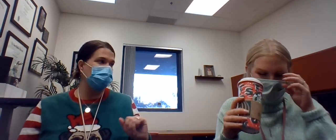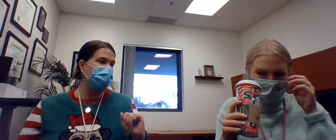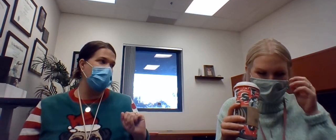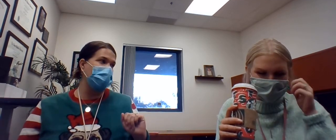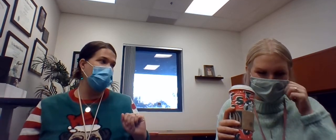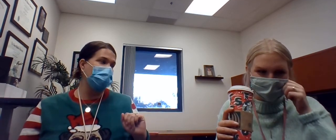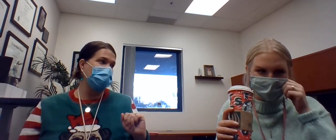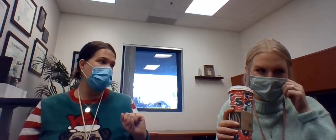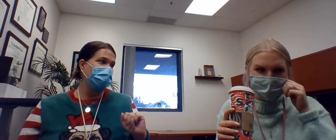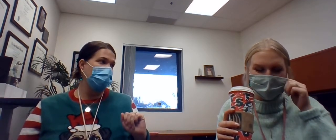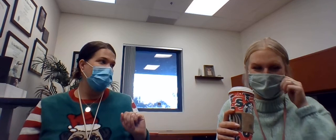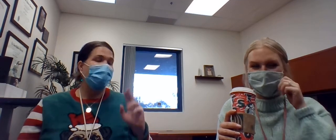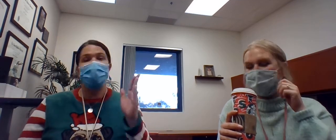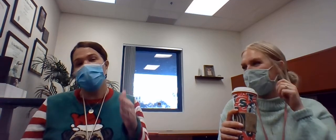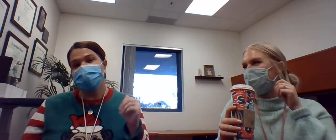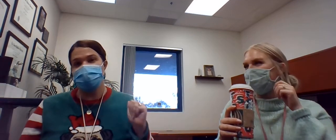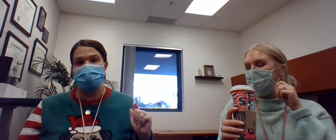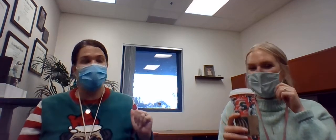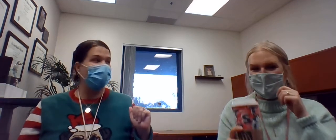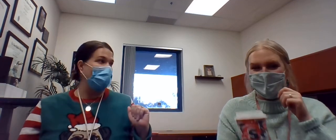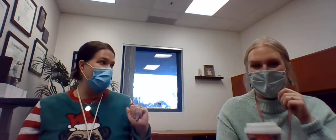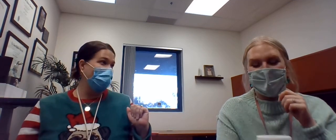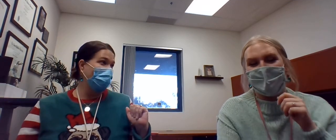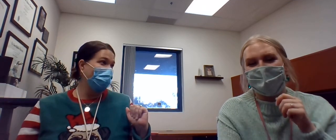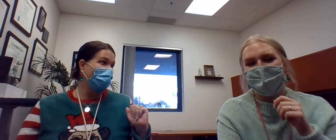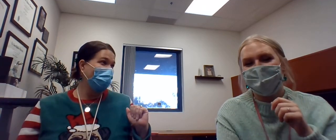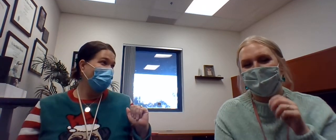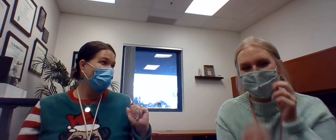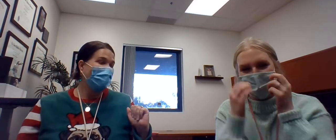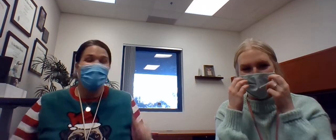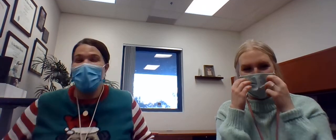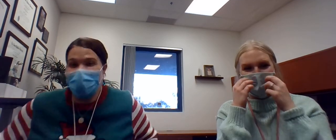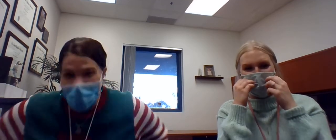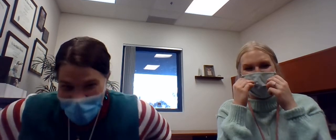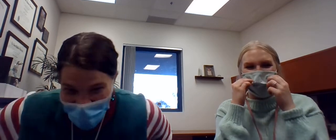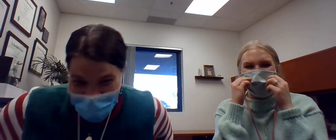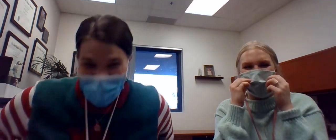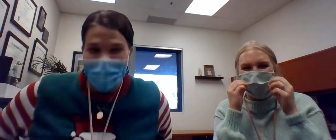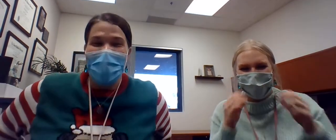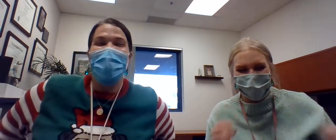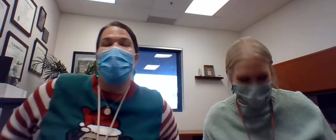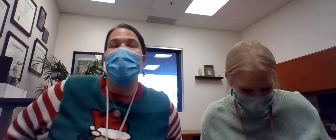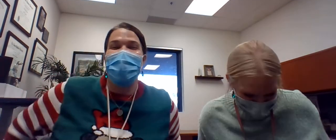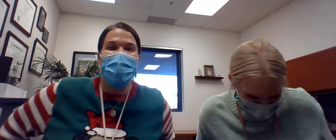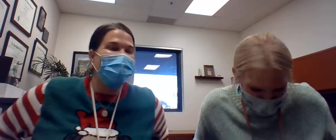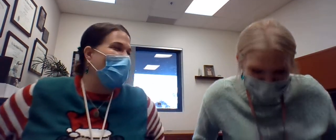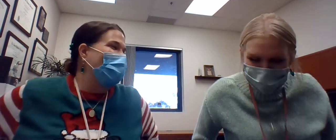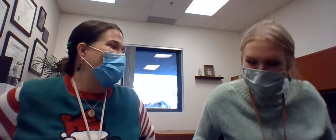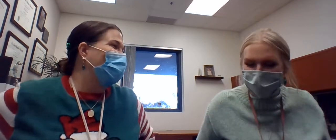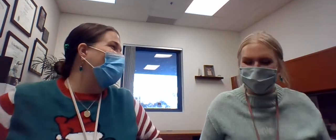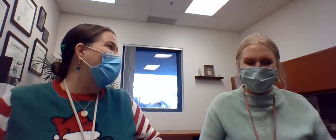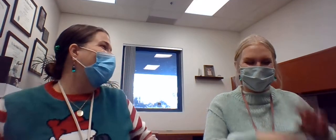for skiing. I don't know what And also speed skating. Okay. I think you like too many. All right. Enough talking over it.